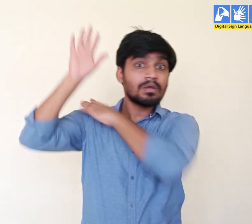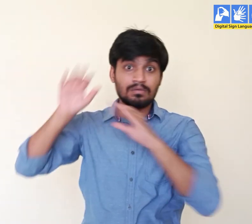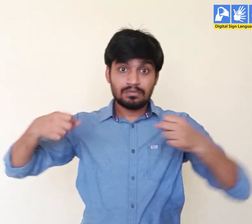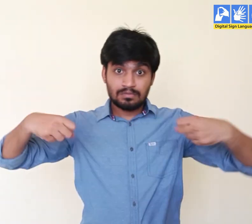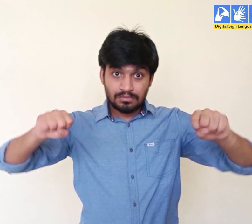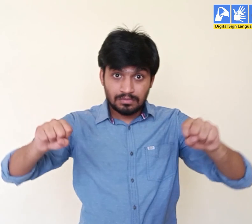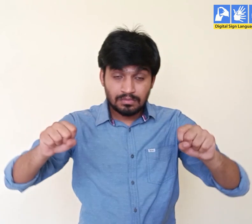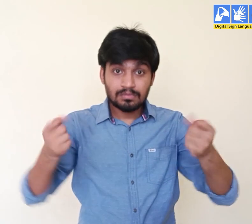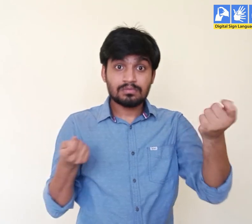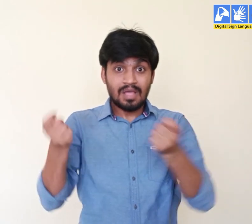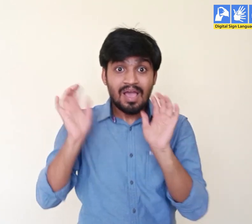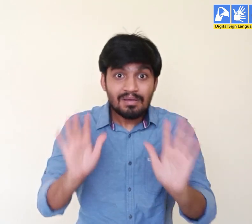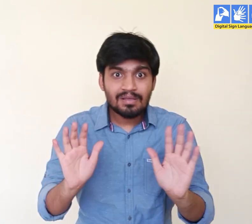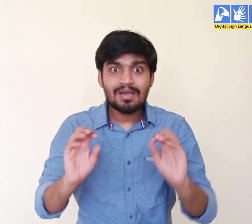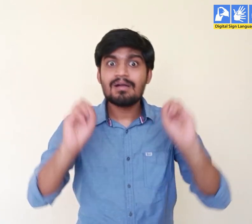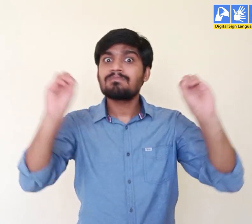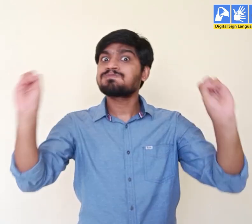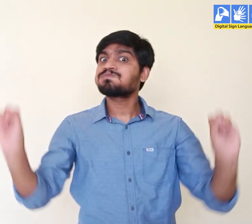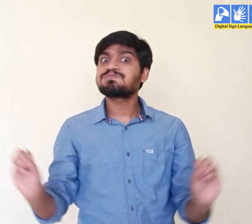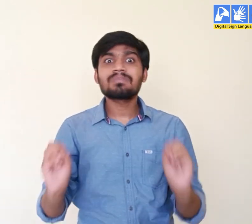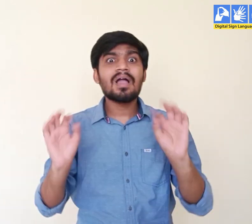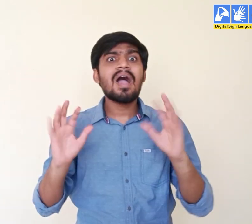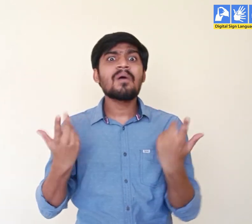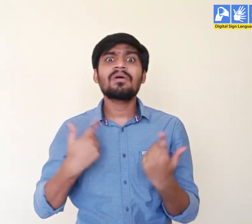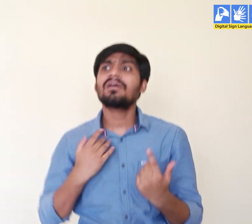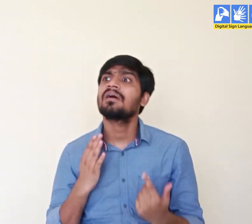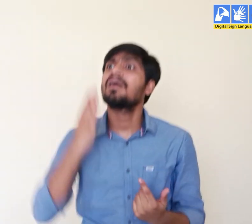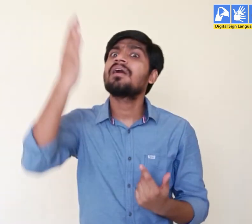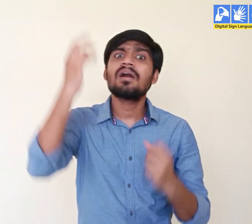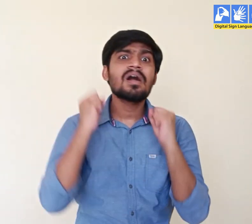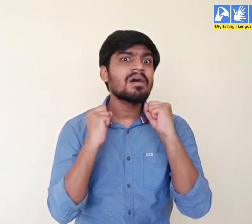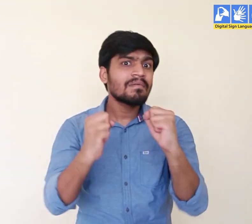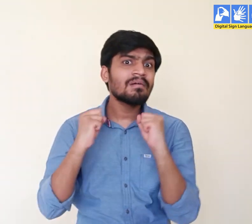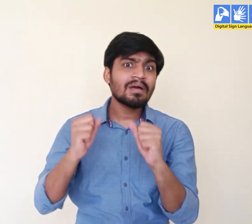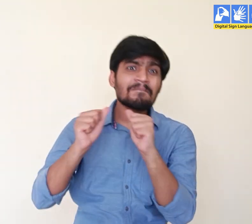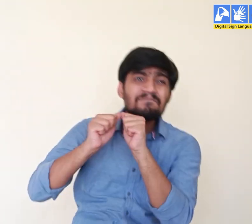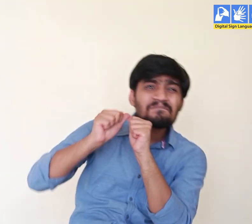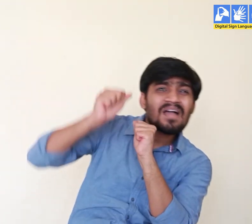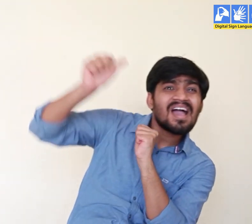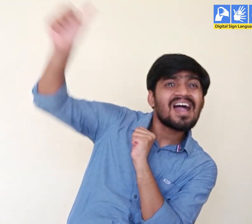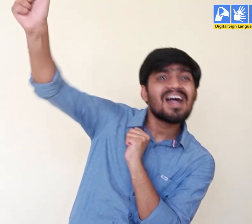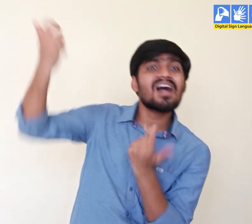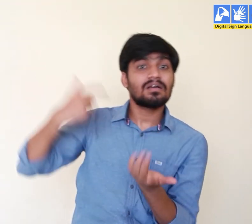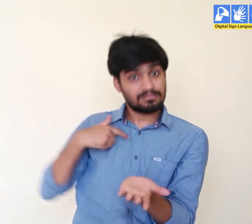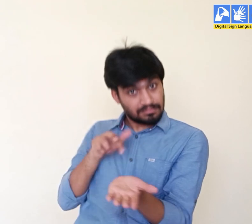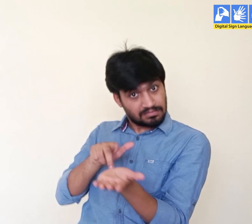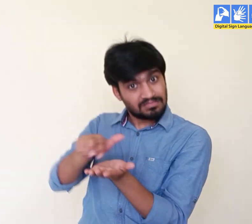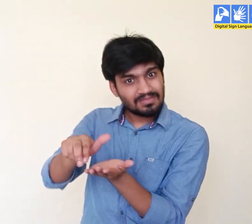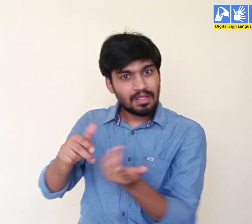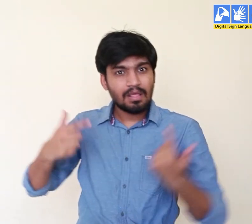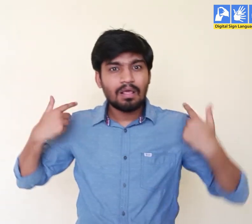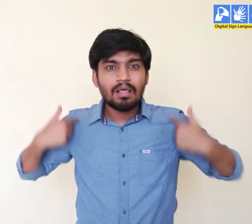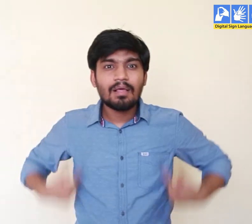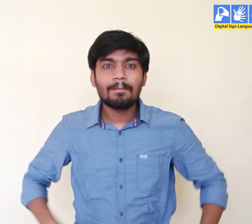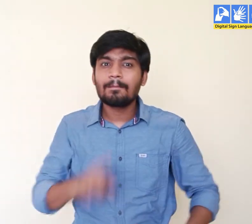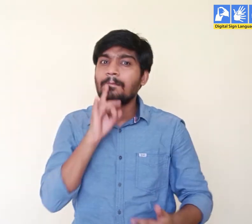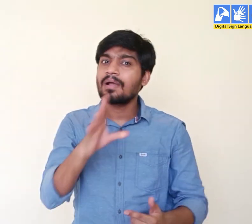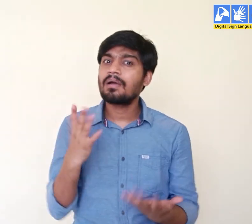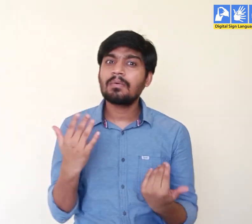Since earlier there were no motorbikes or cars it would be difficult to walk such long distances. Our body would start paining and